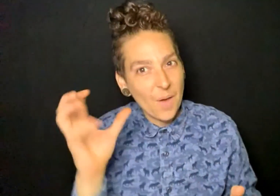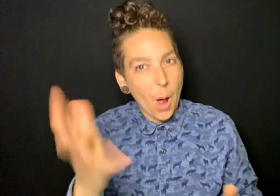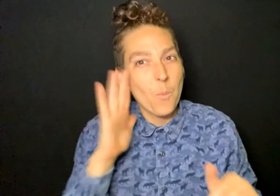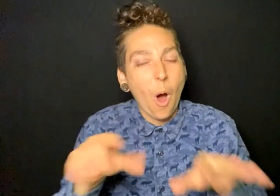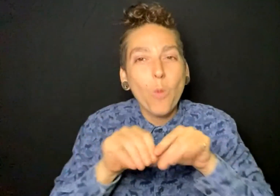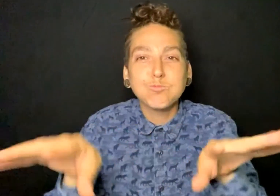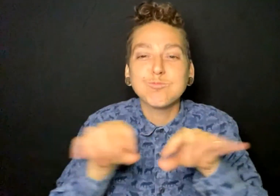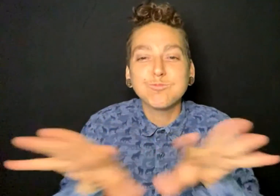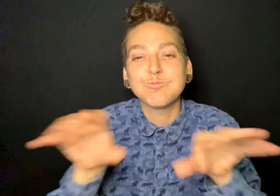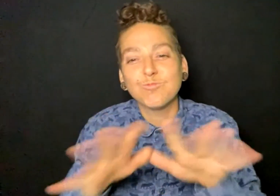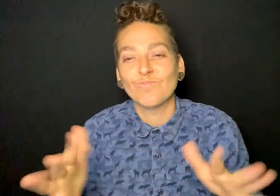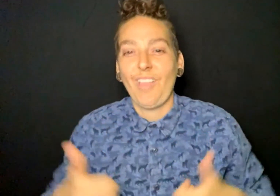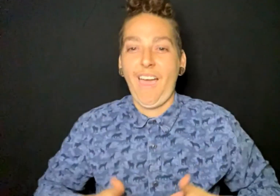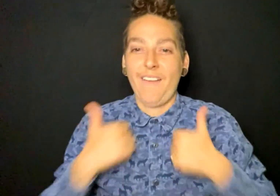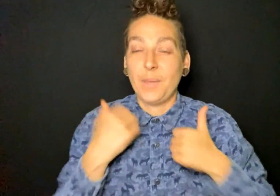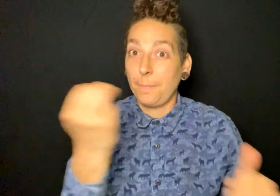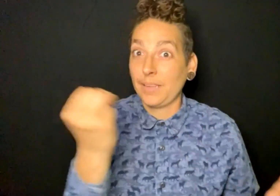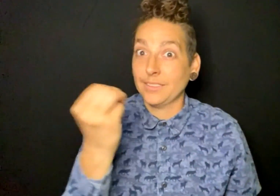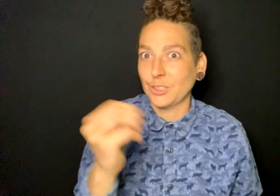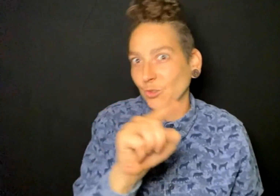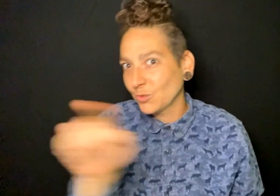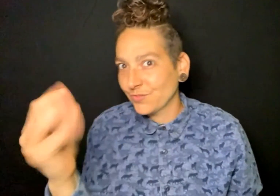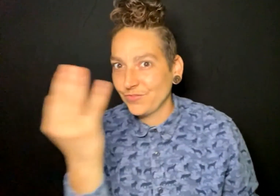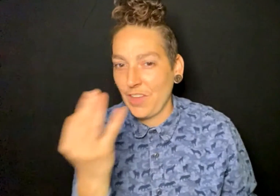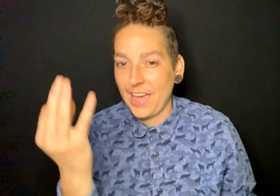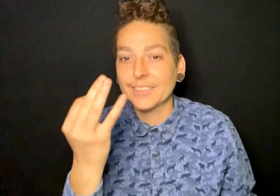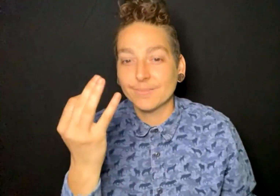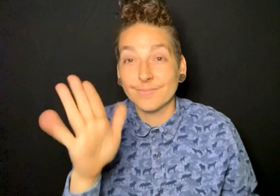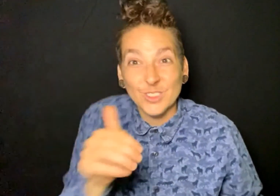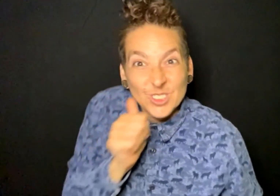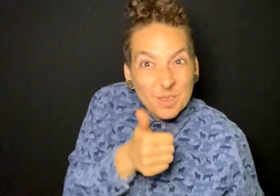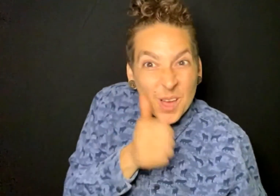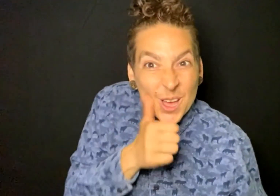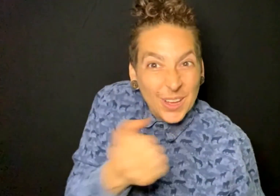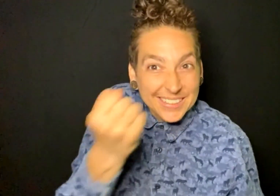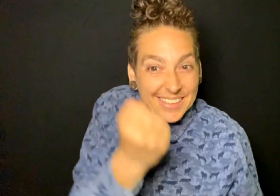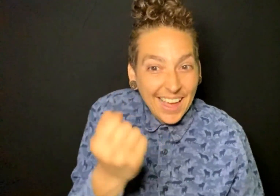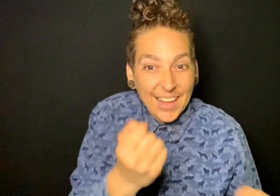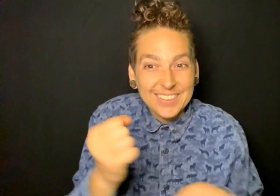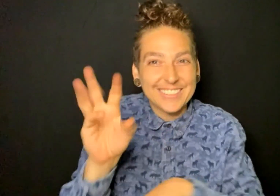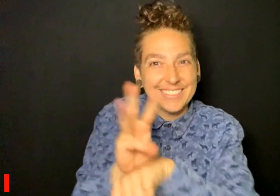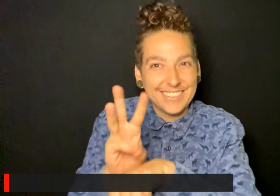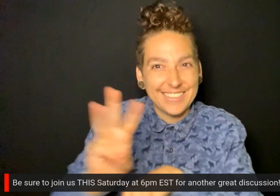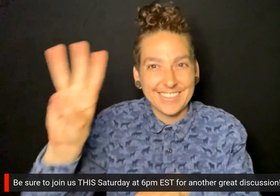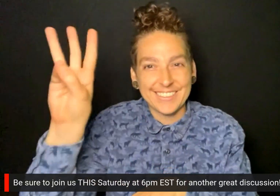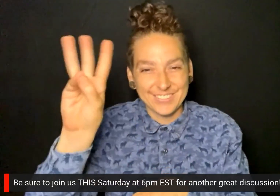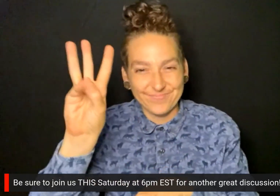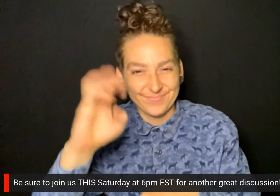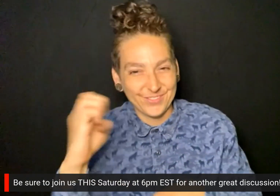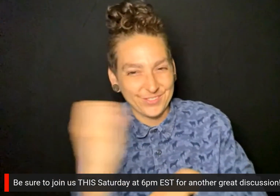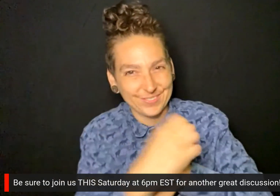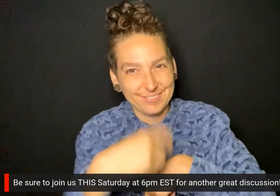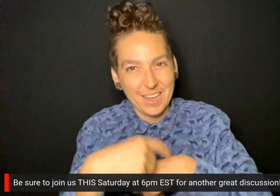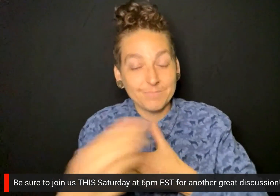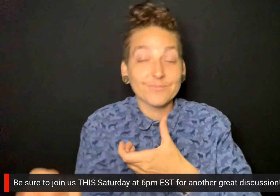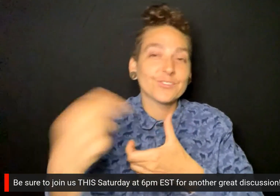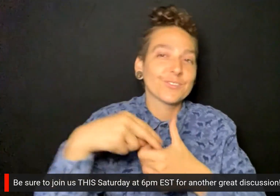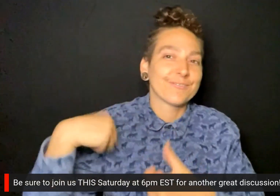Sign1 News will be broadcasting live updates Monday through Friday. Then this Saturday at 6 p.m. Eastern Time